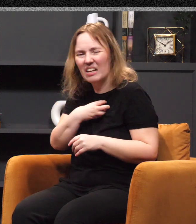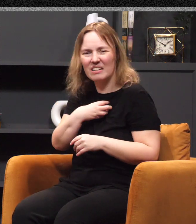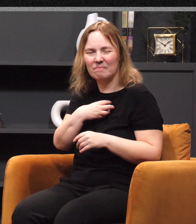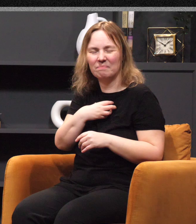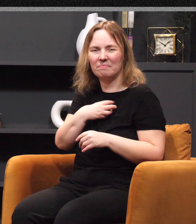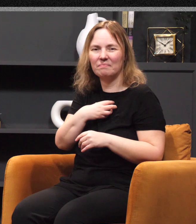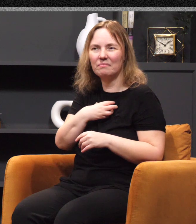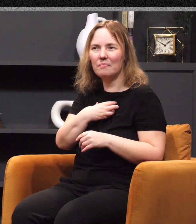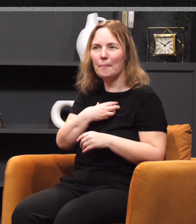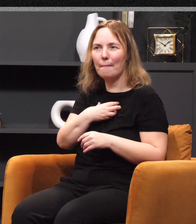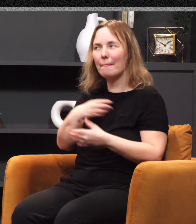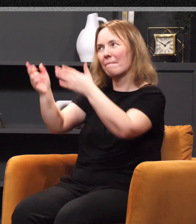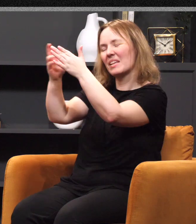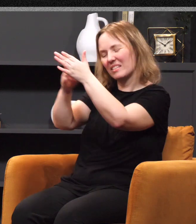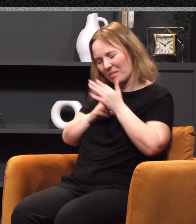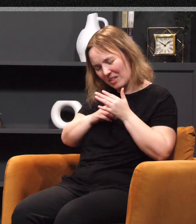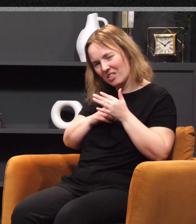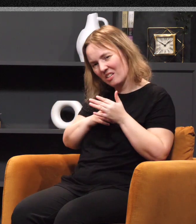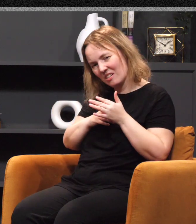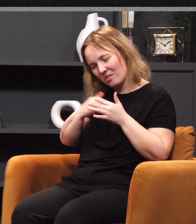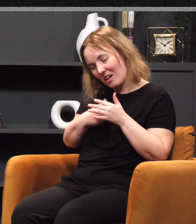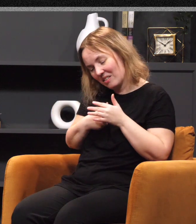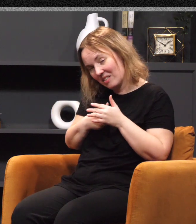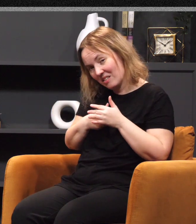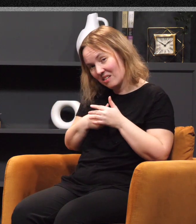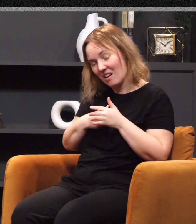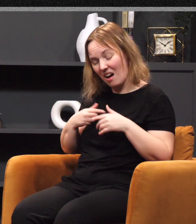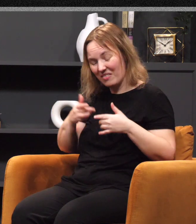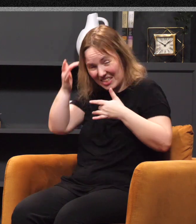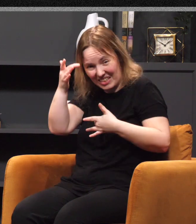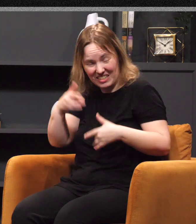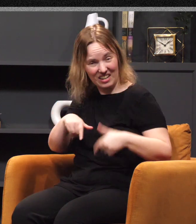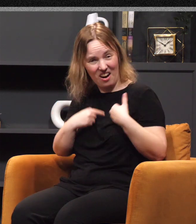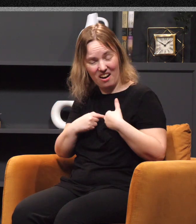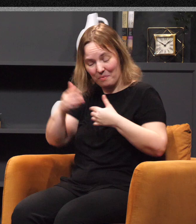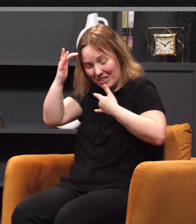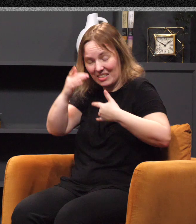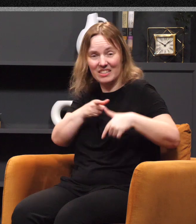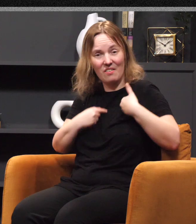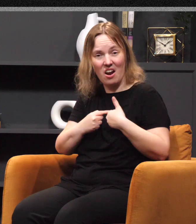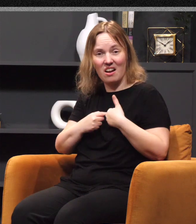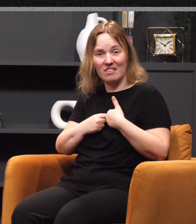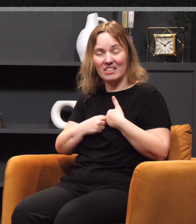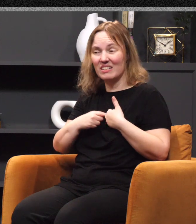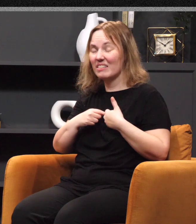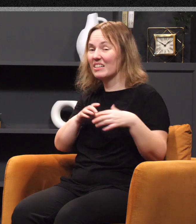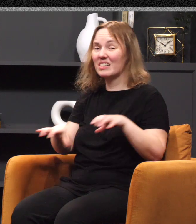complaining is a revelation to us of a sickness of our heart. And what that sickness of our heart does is two things. Number one,